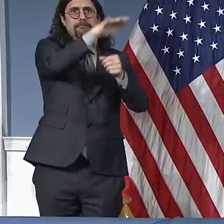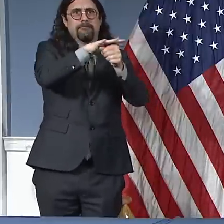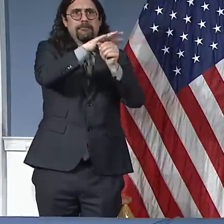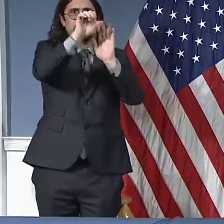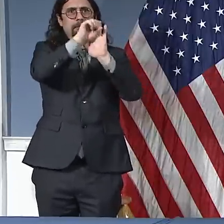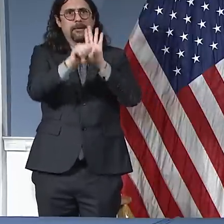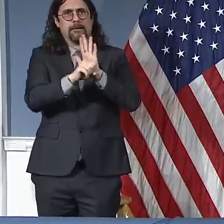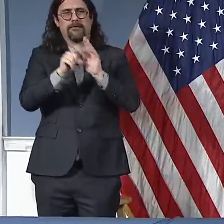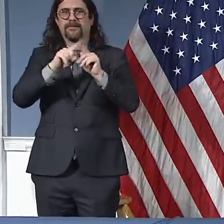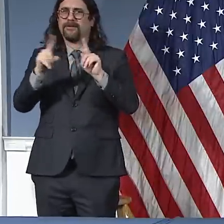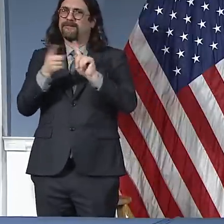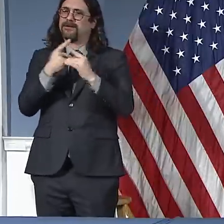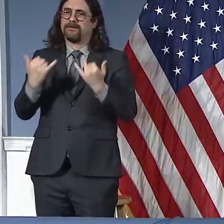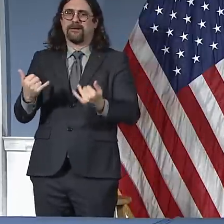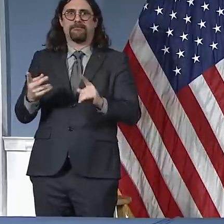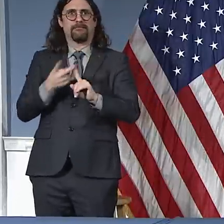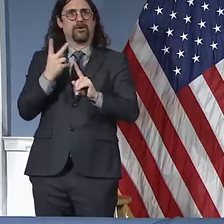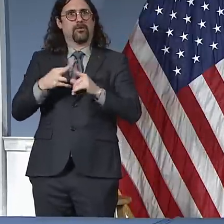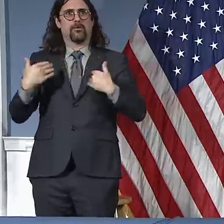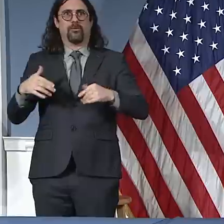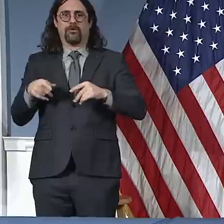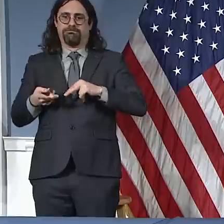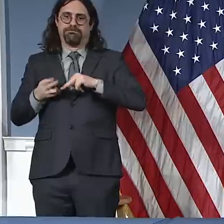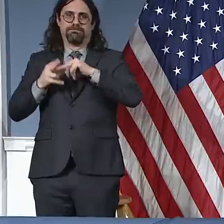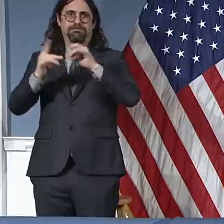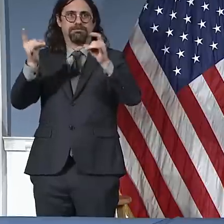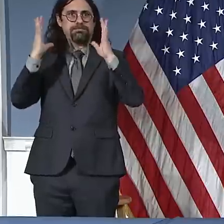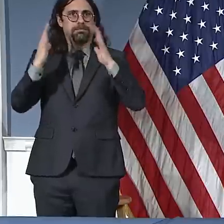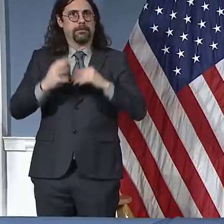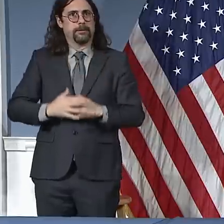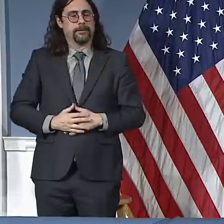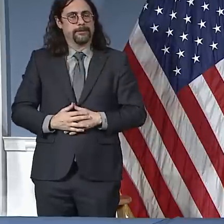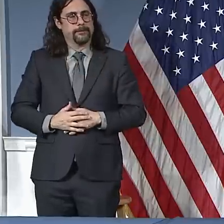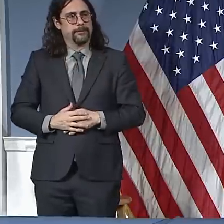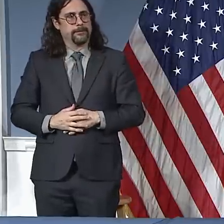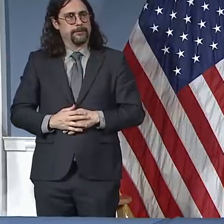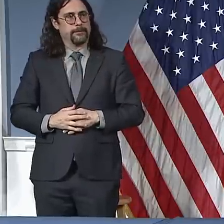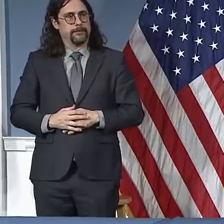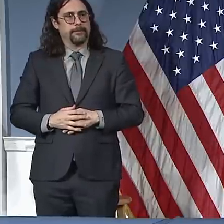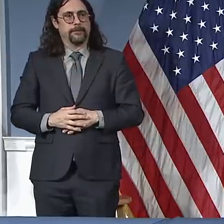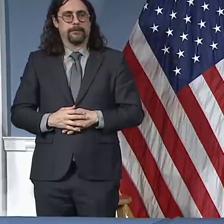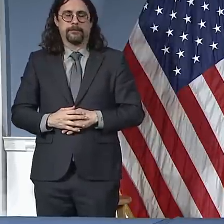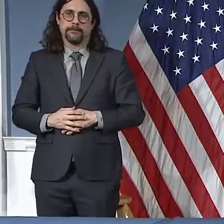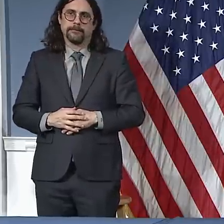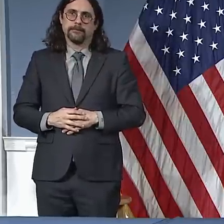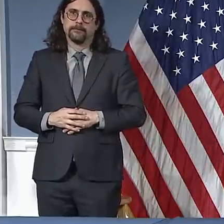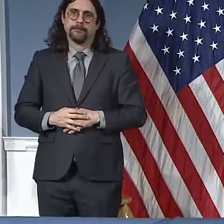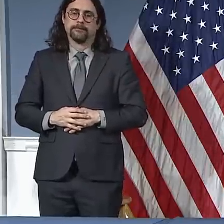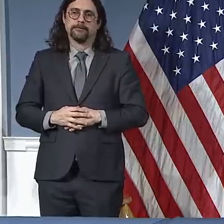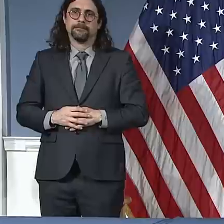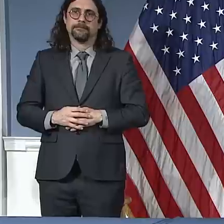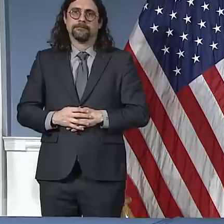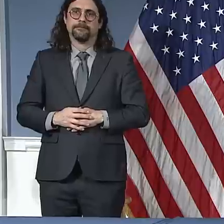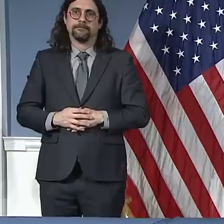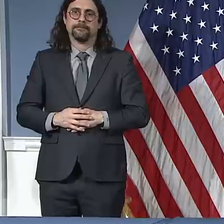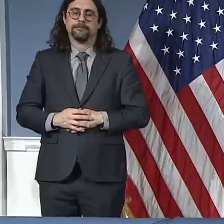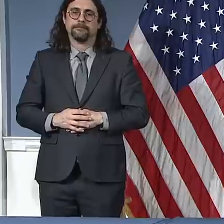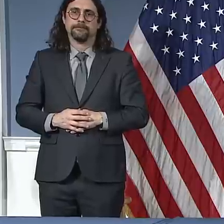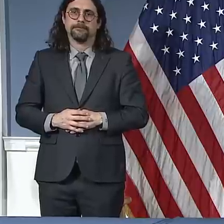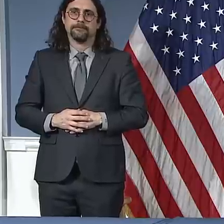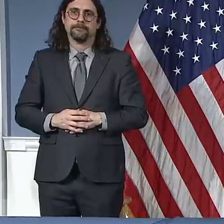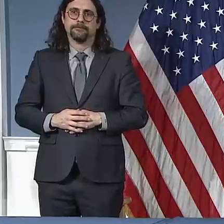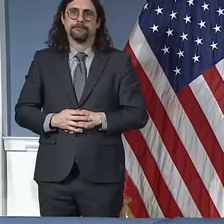Now I want to talk to you about some of the issues we're dealing with today out on the streets of our city in terms of our parks and